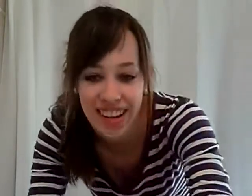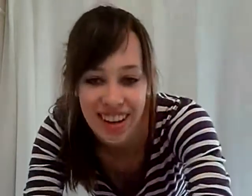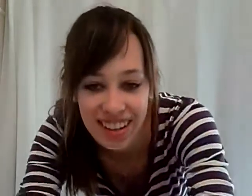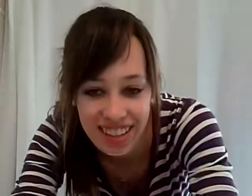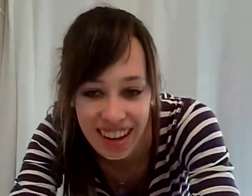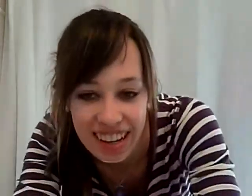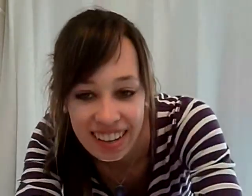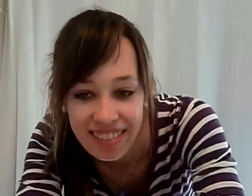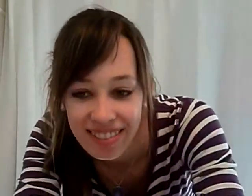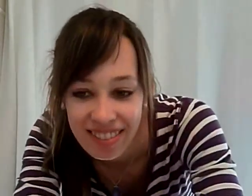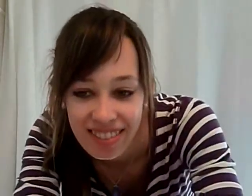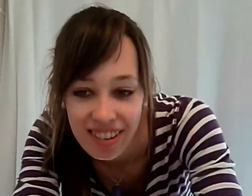guys how to sign it.